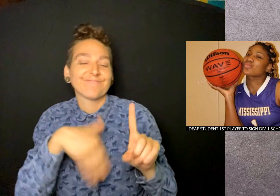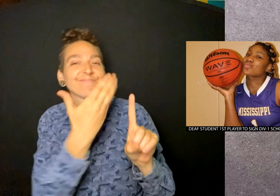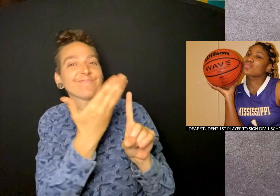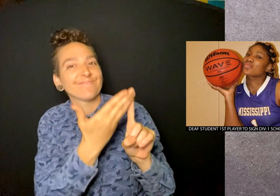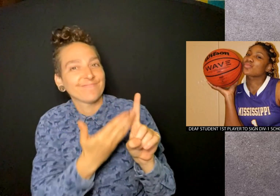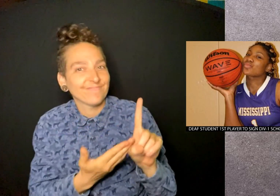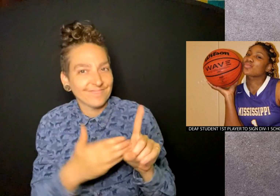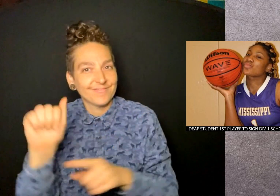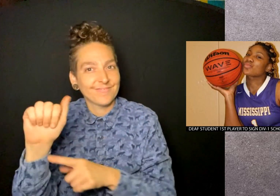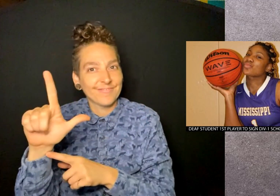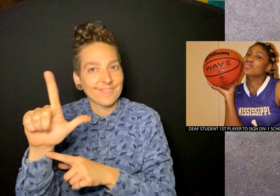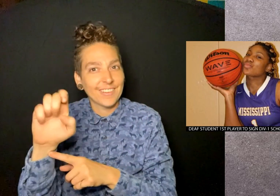alexis roberts